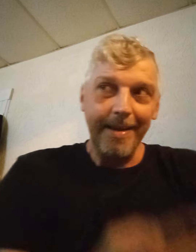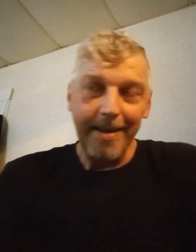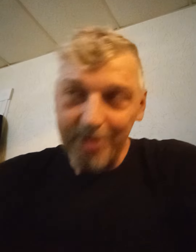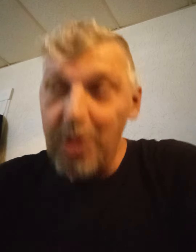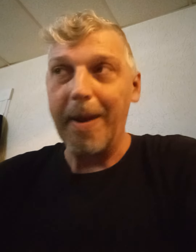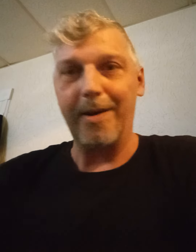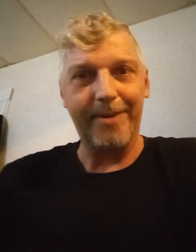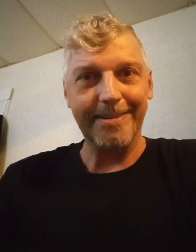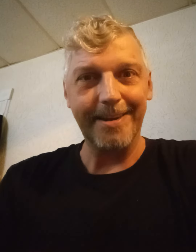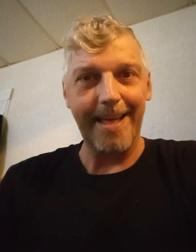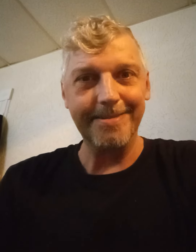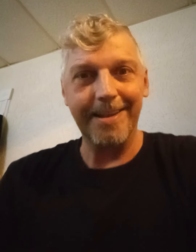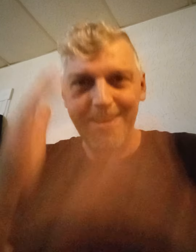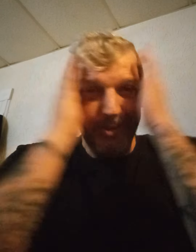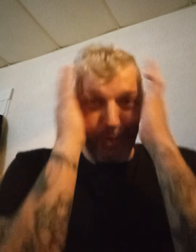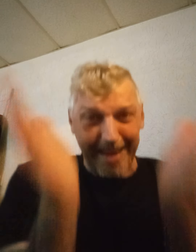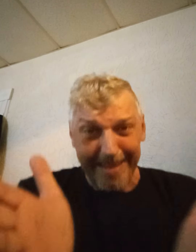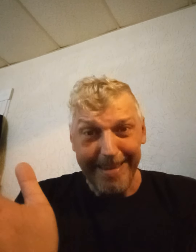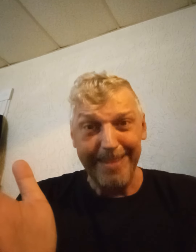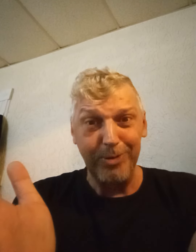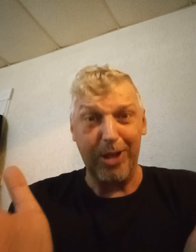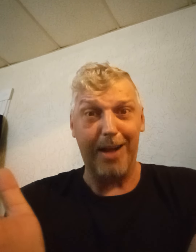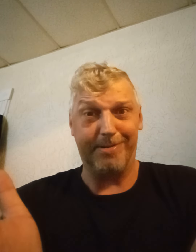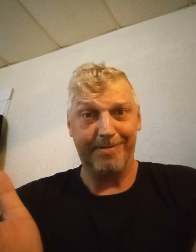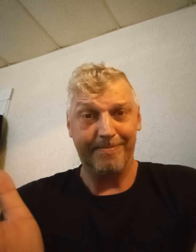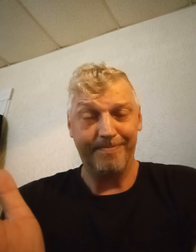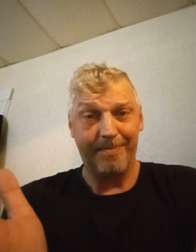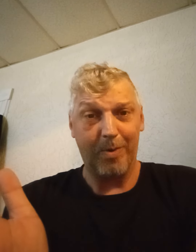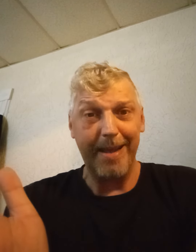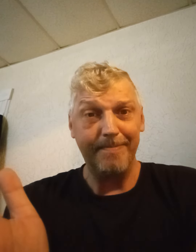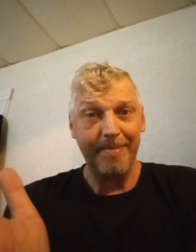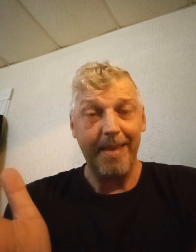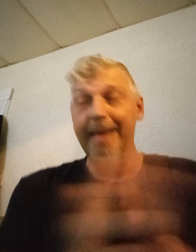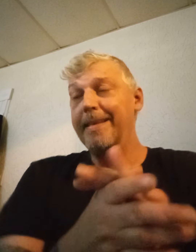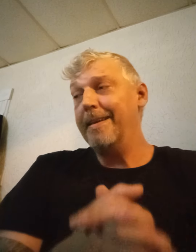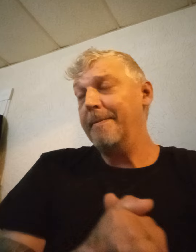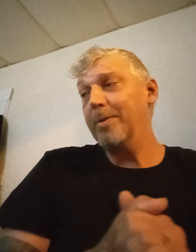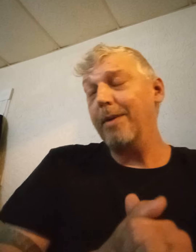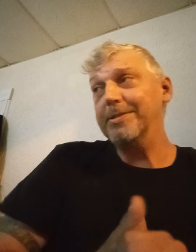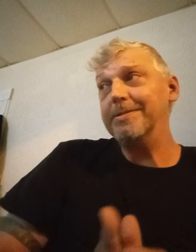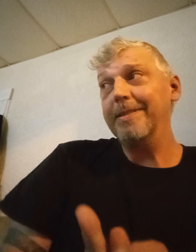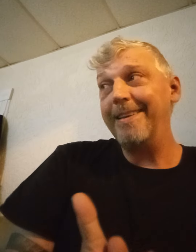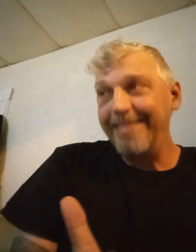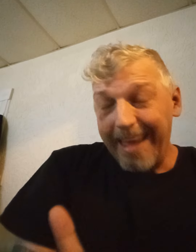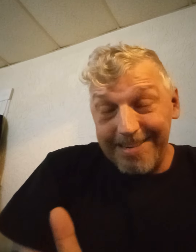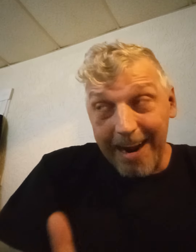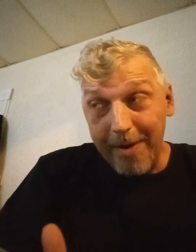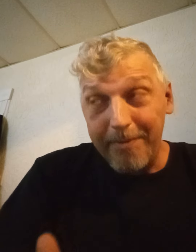two pair of fucking sunglasses do you think i didn't connect those dots right and when i was the h and i represent